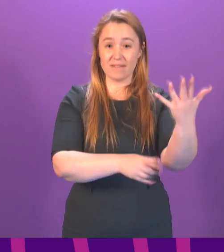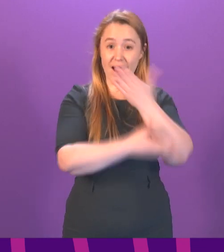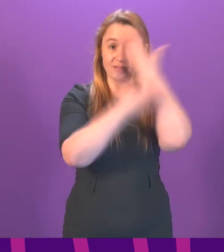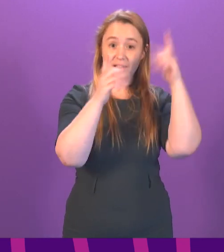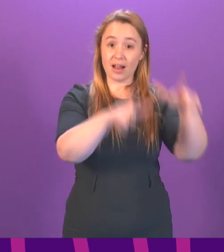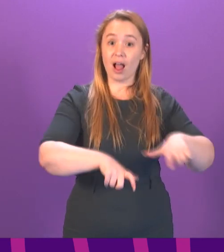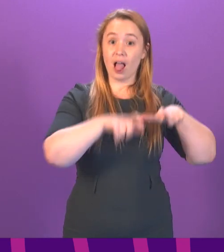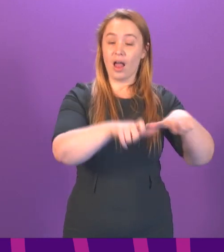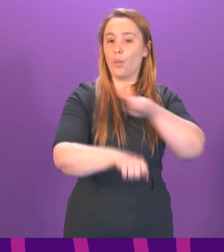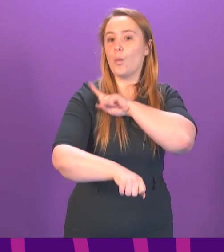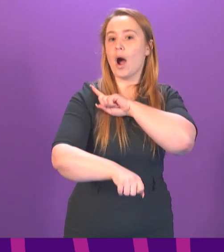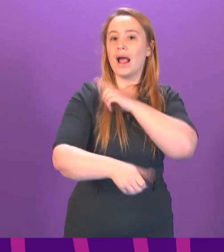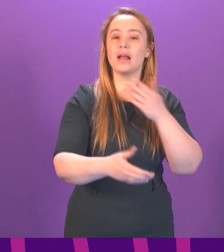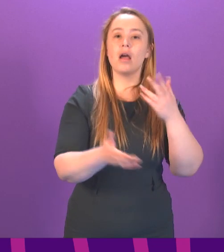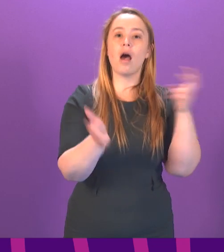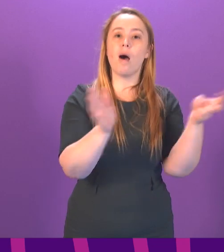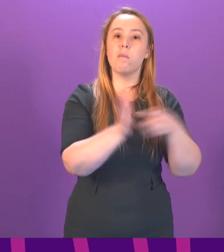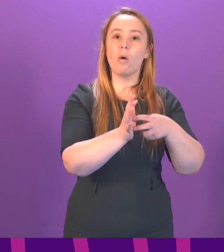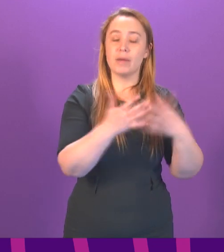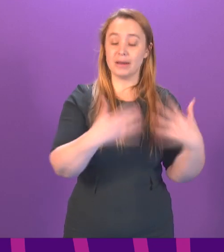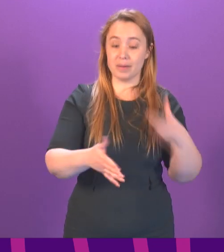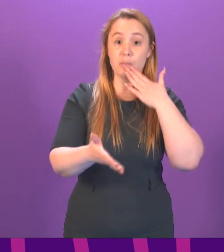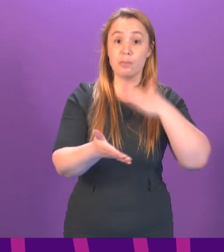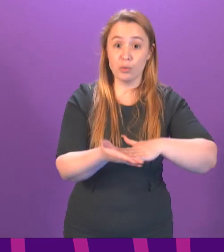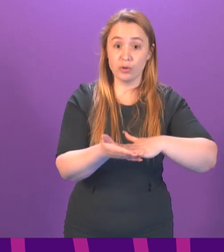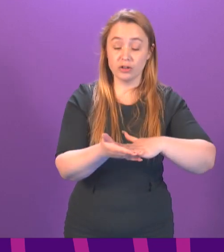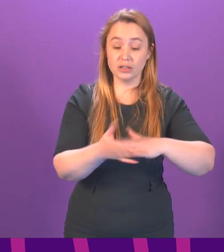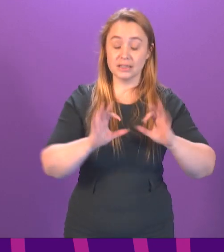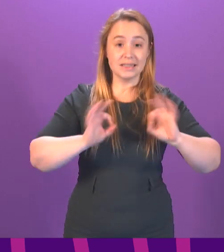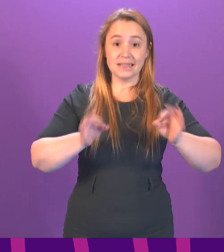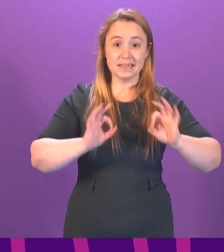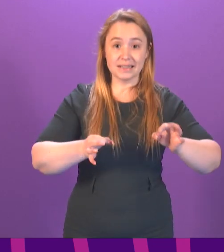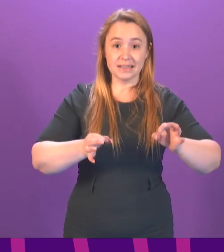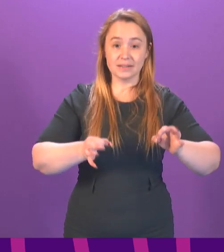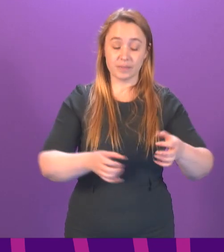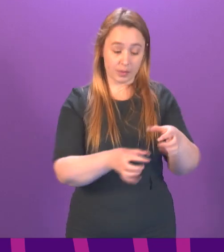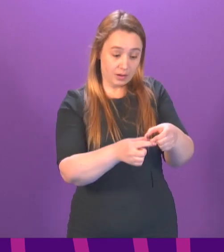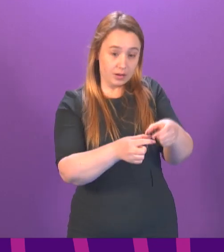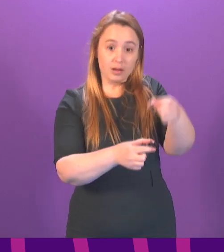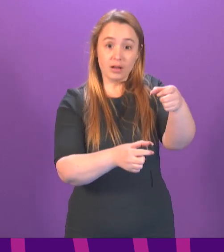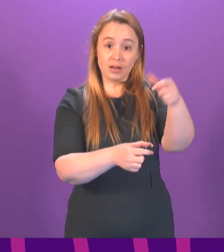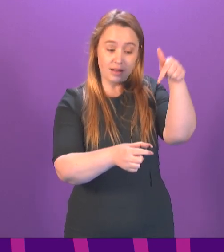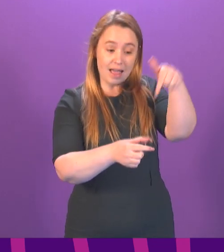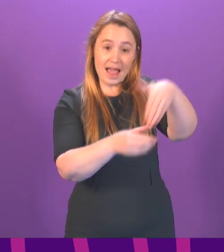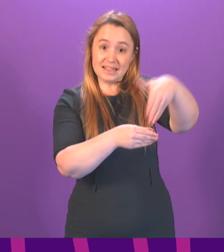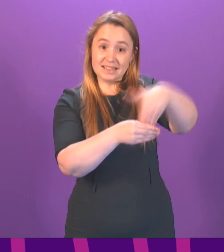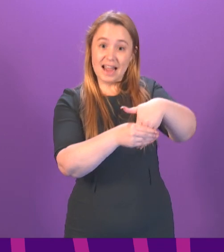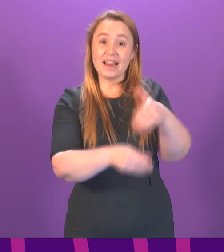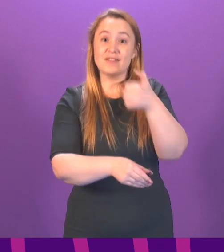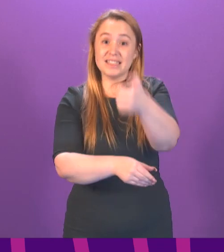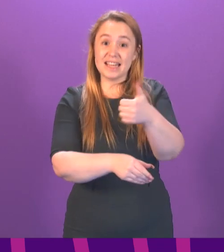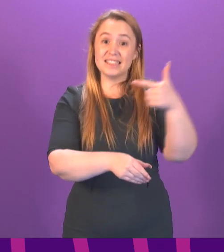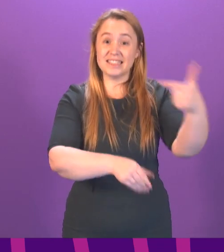vacancies made centrally had not been filled. Each vial has 67 jabs, hence